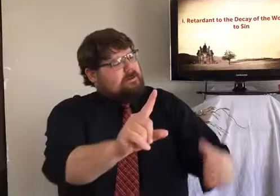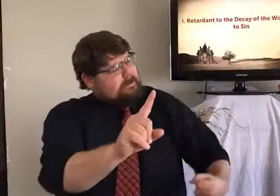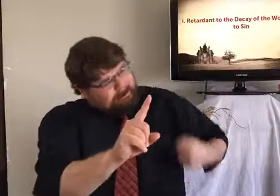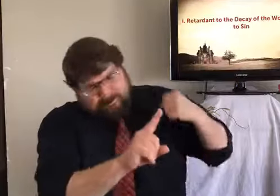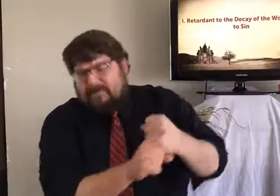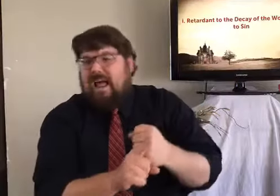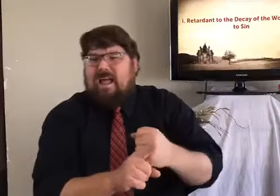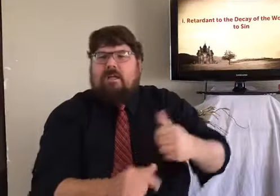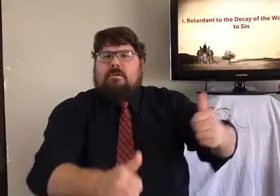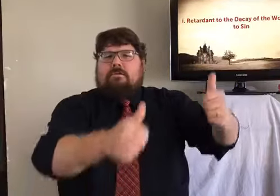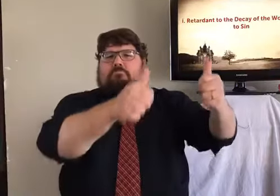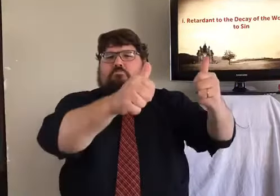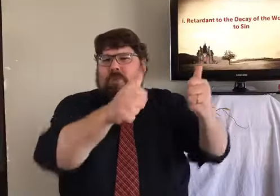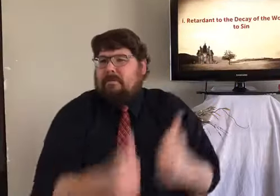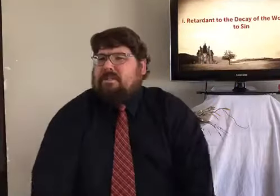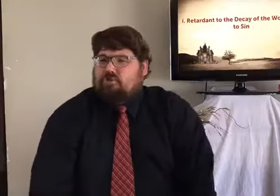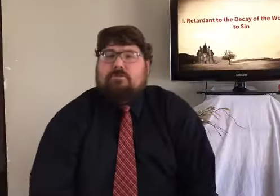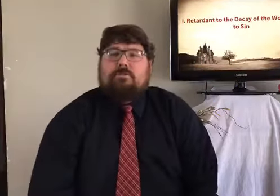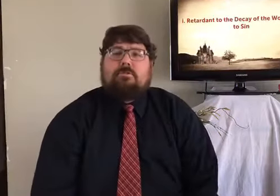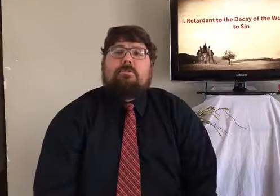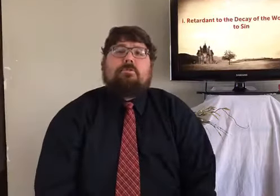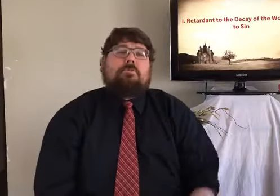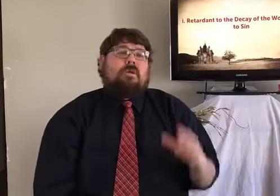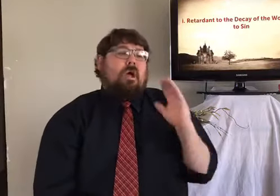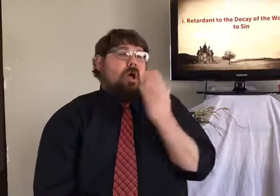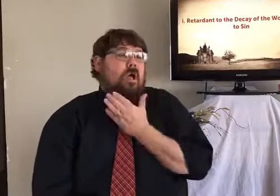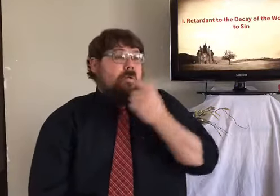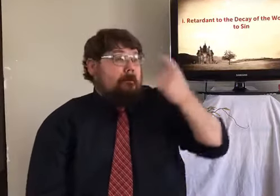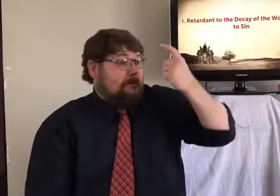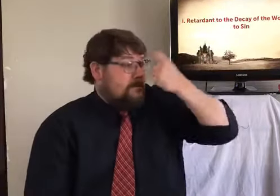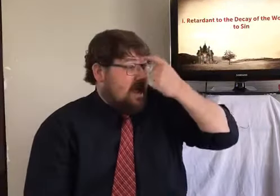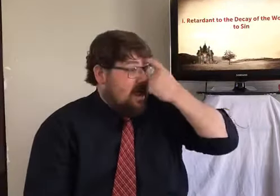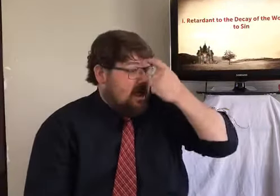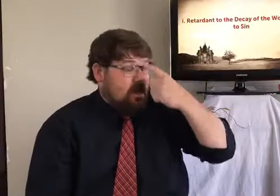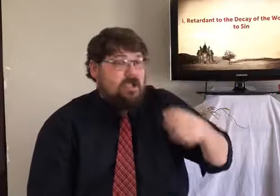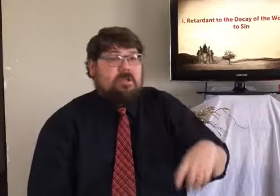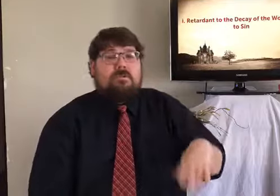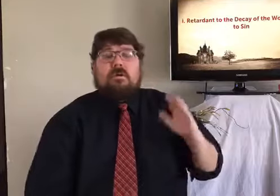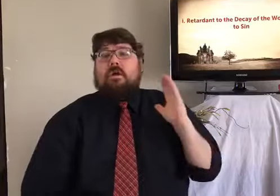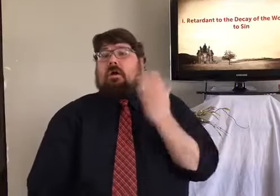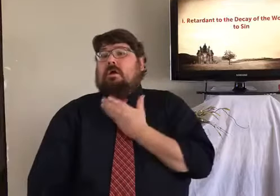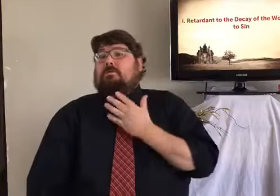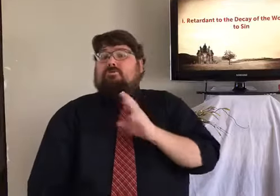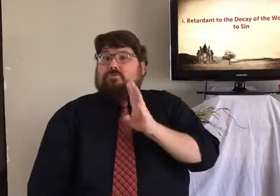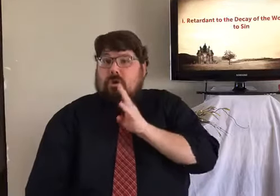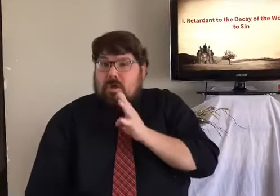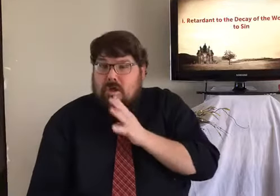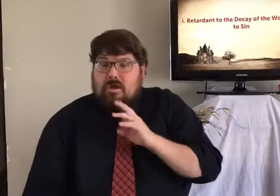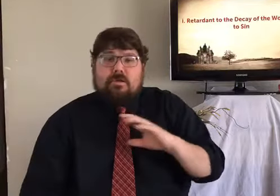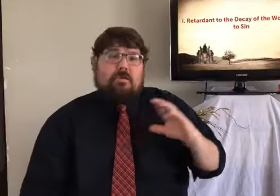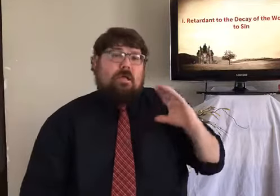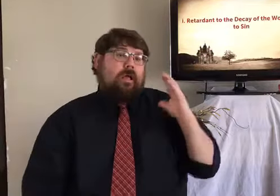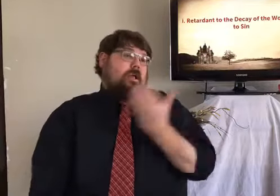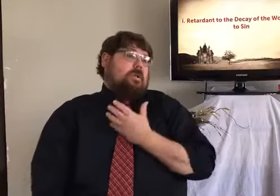And they went ahead and ate. That impacted the world. Our minds, our